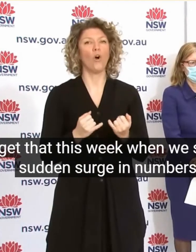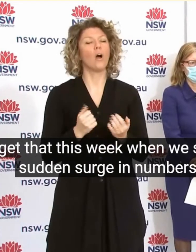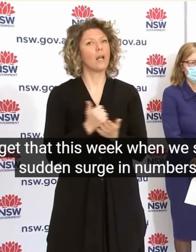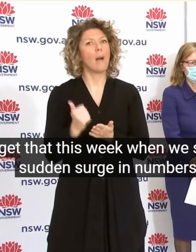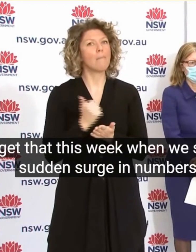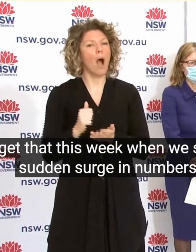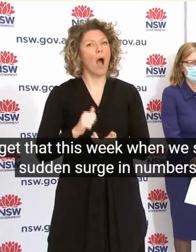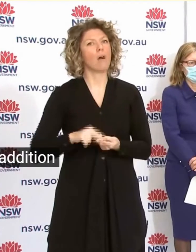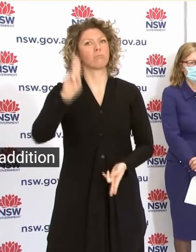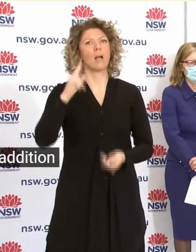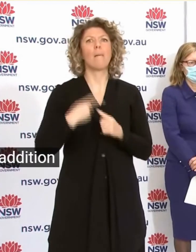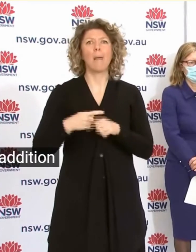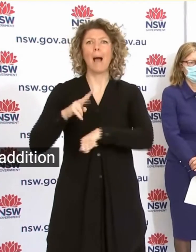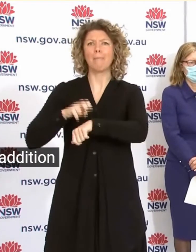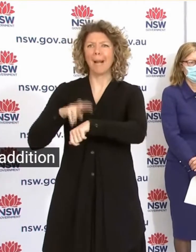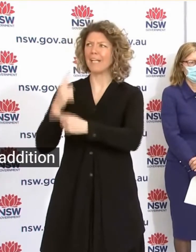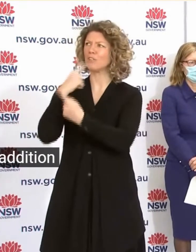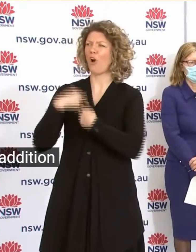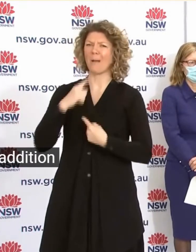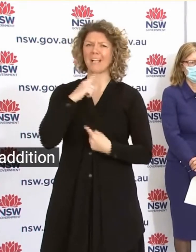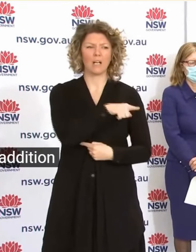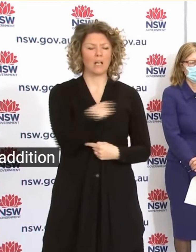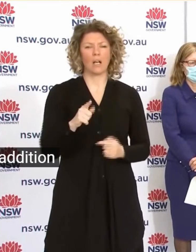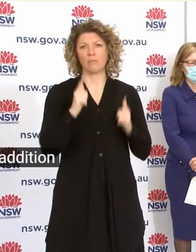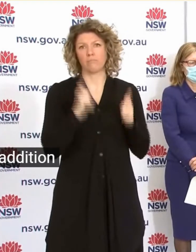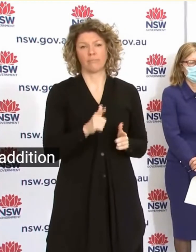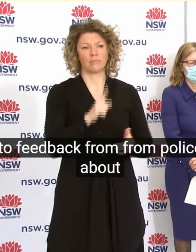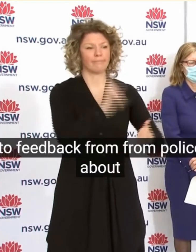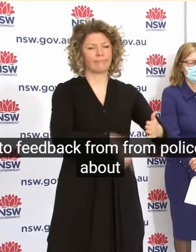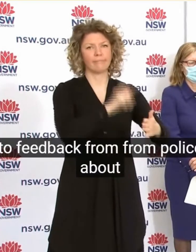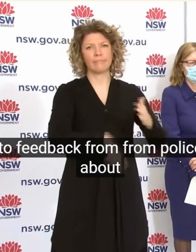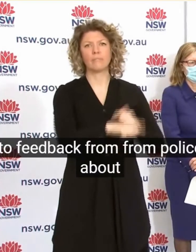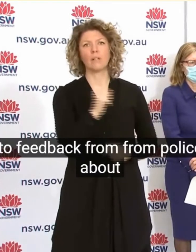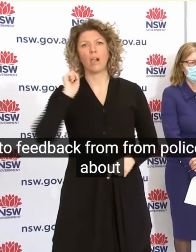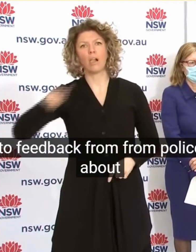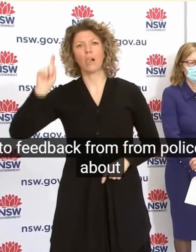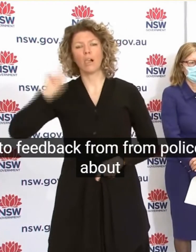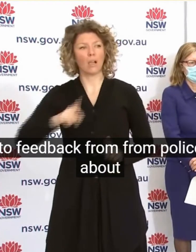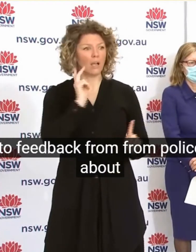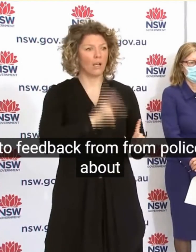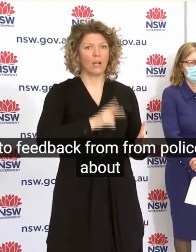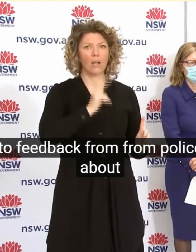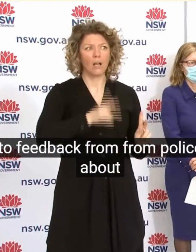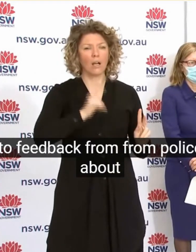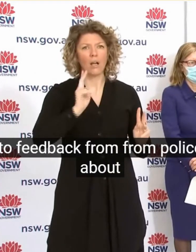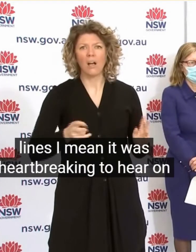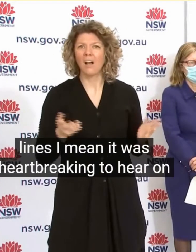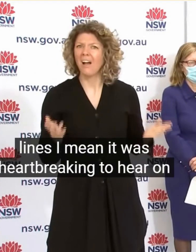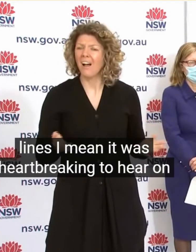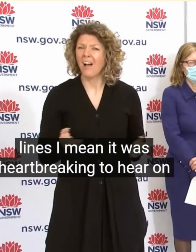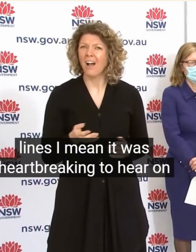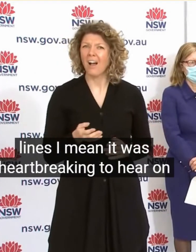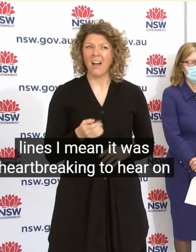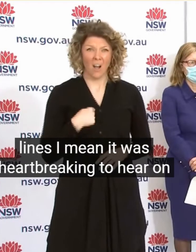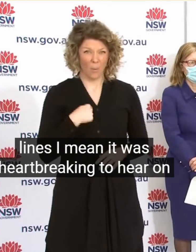To Feedback From Police About Compliance It Was Heartbreaking To Hear On Consecutive Days That A Couple Of